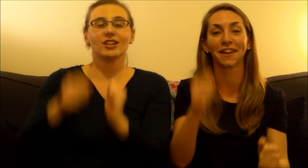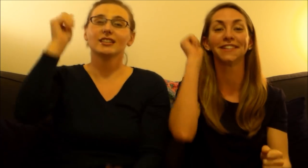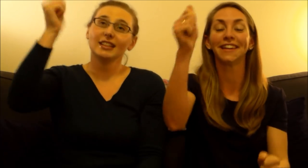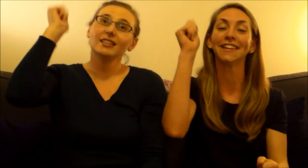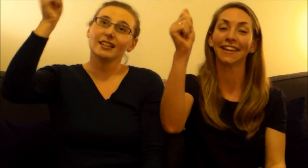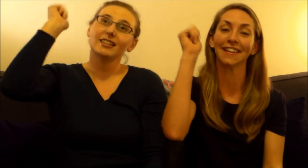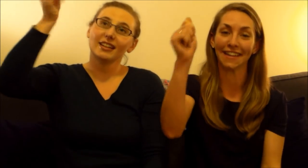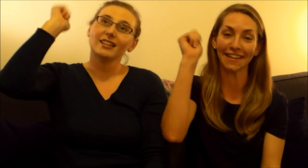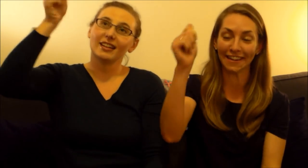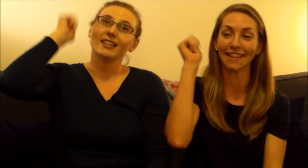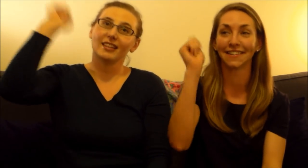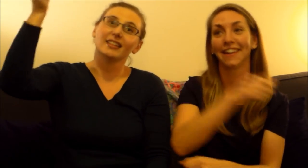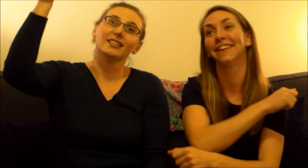Ding, ding, ding, ding, ding!